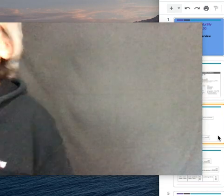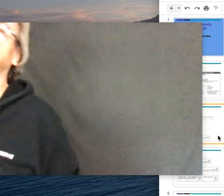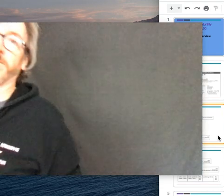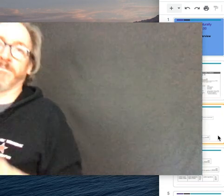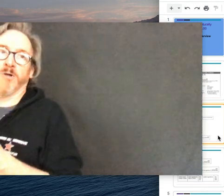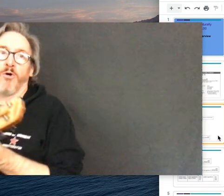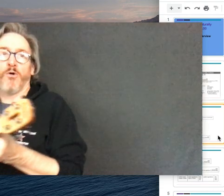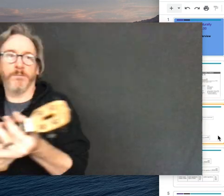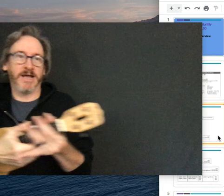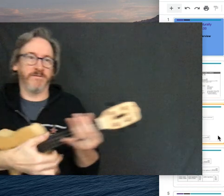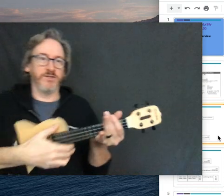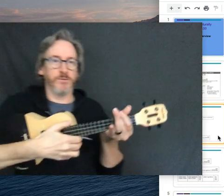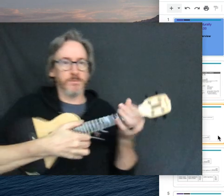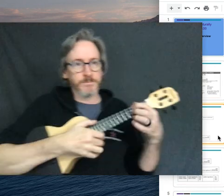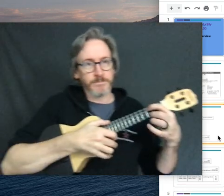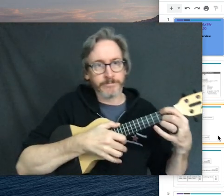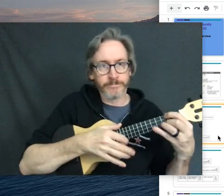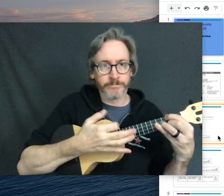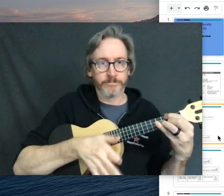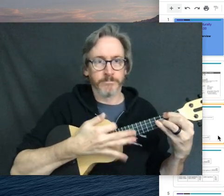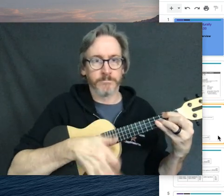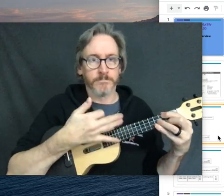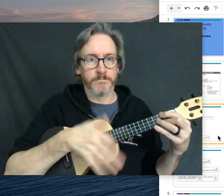it's probably horribly out of tune.